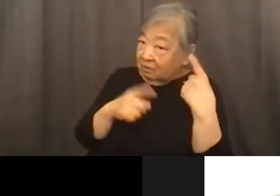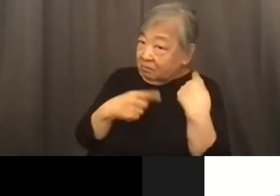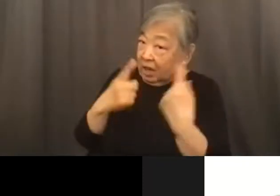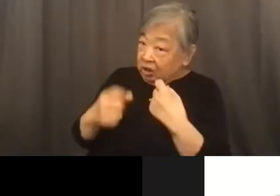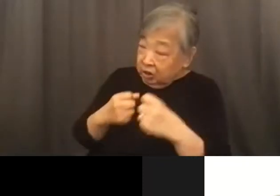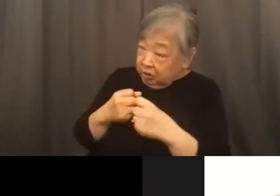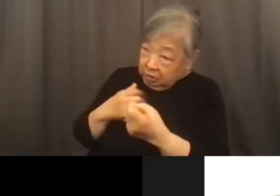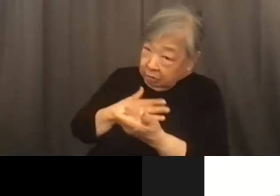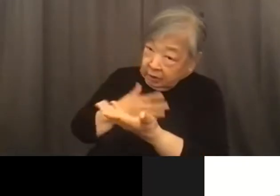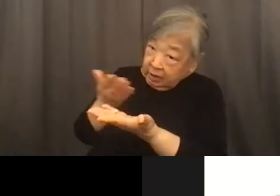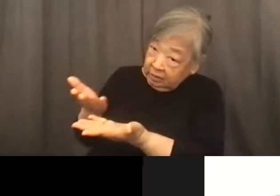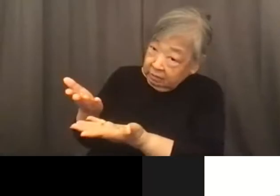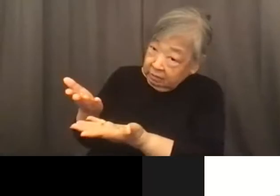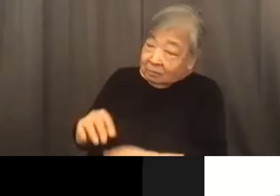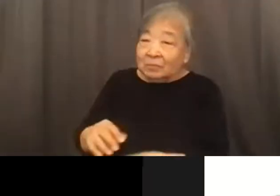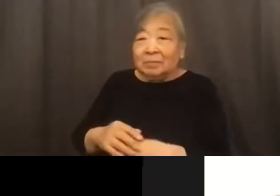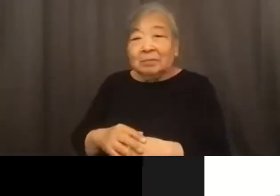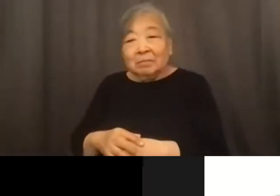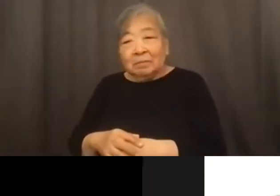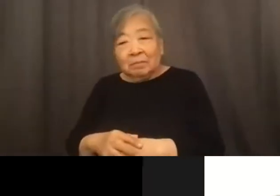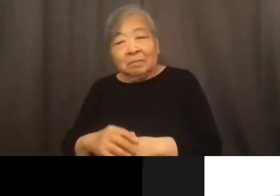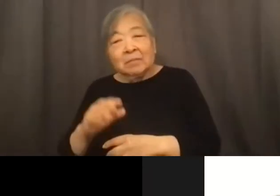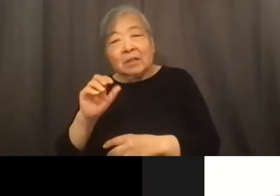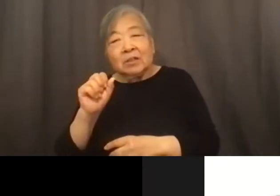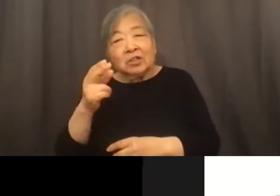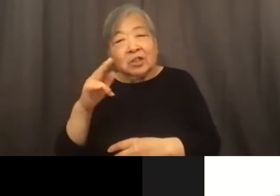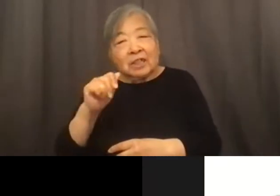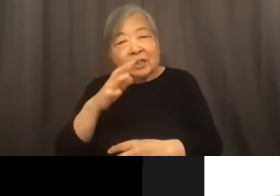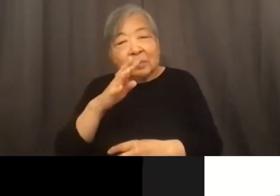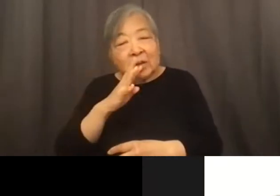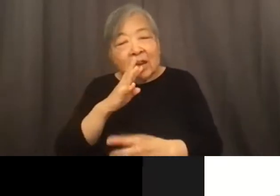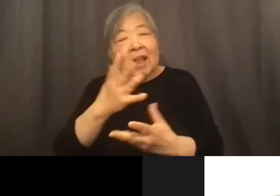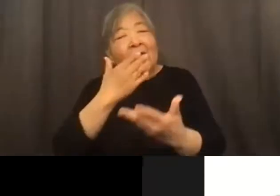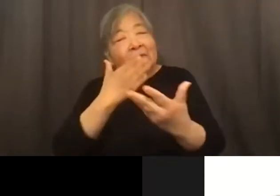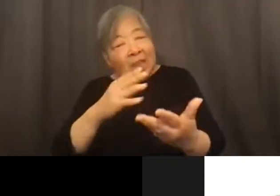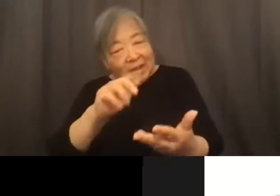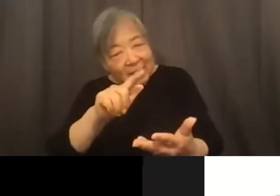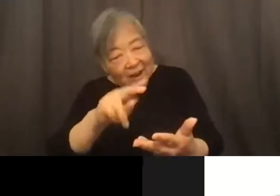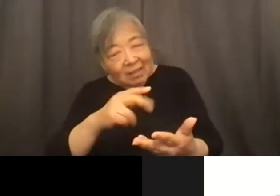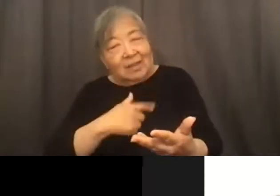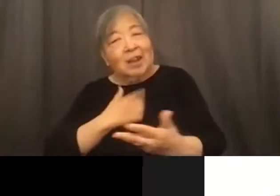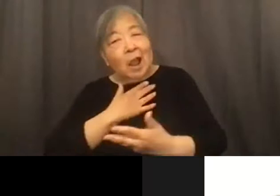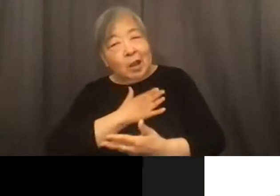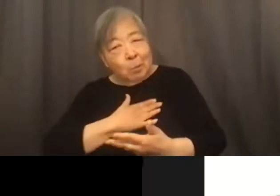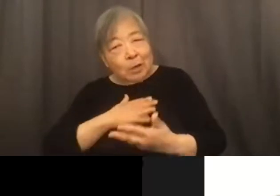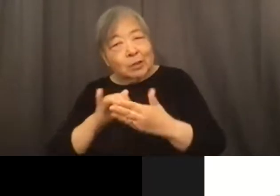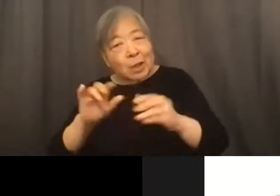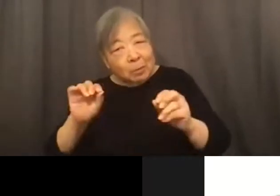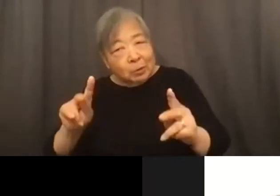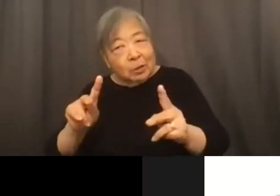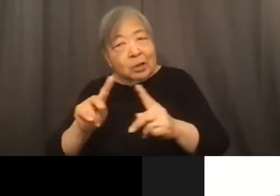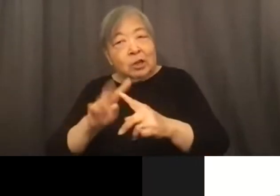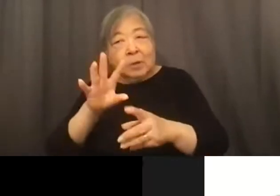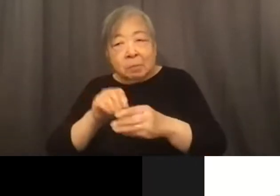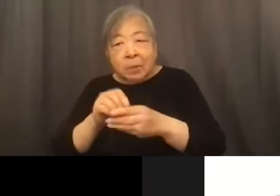Sheena, go ahead and take it from here. Thank you. Thanks, Alan. I'm very appreciative of the opportunity to be a part of this panel